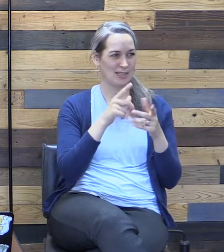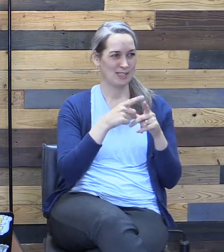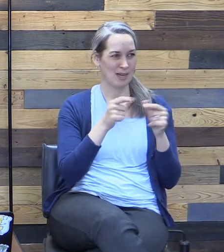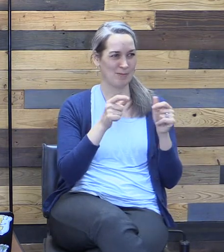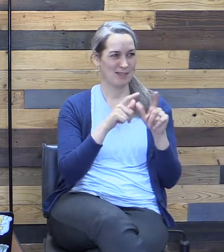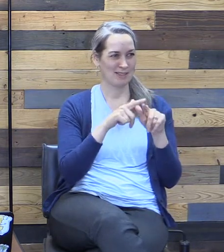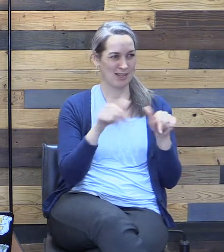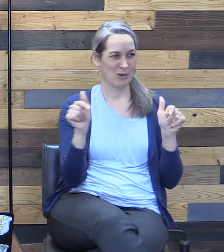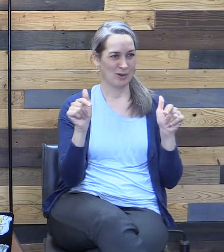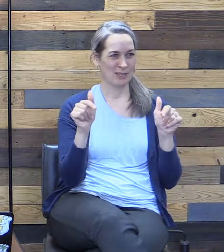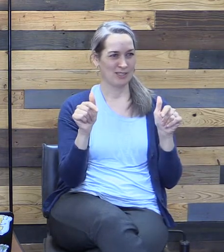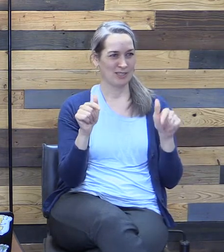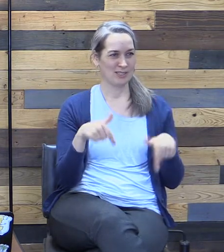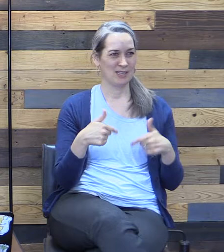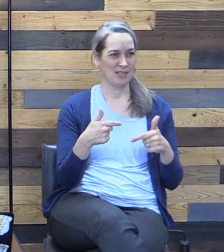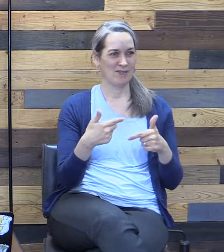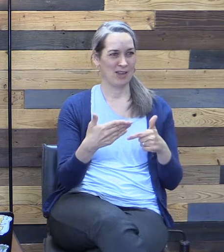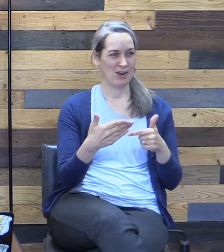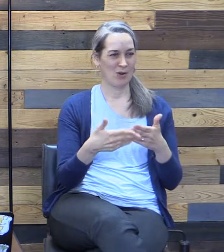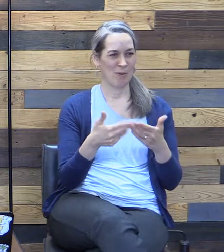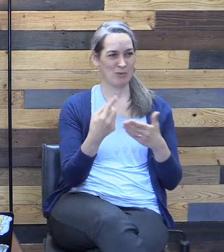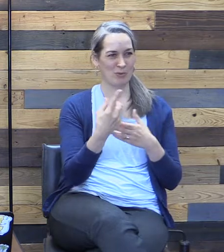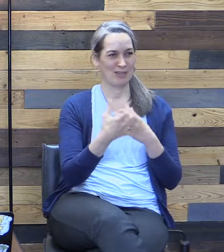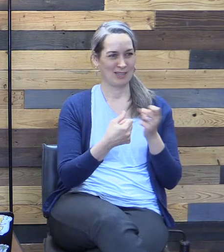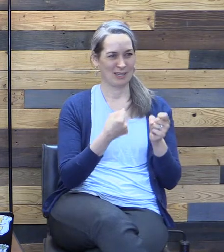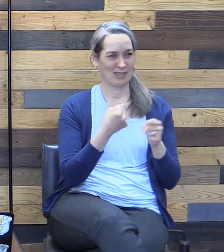and lived there almost a year.